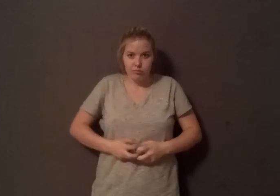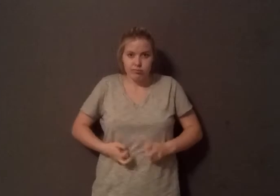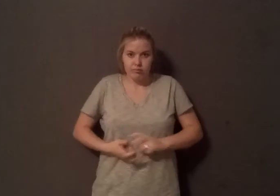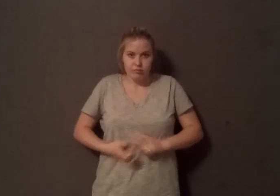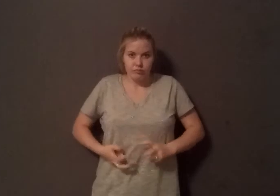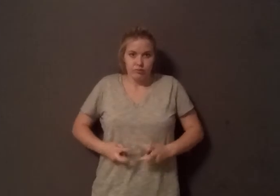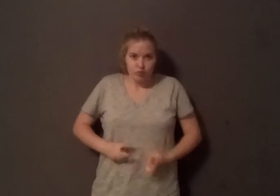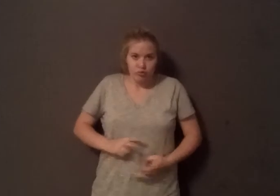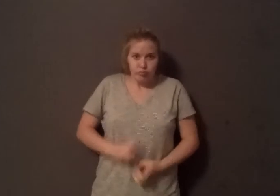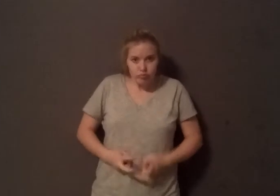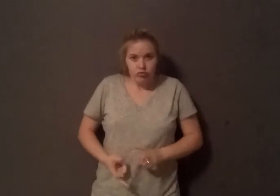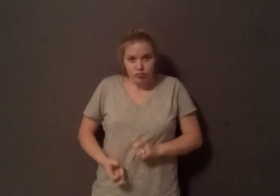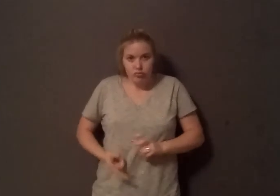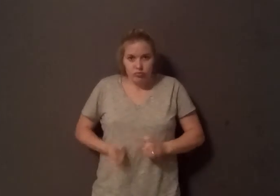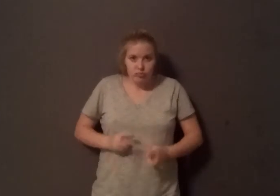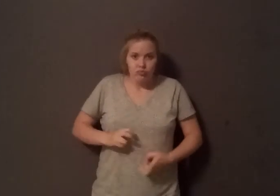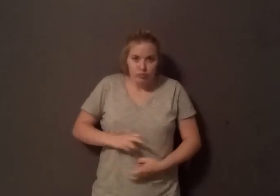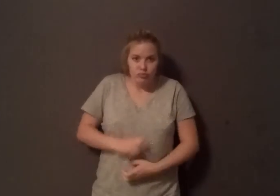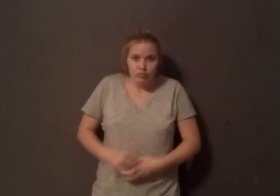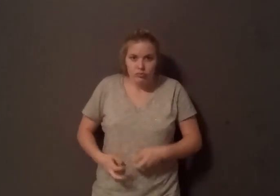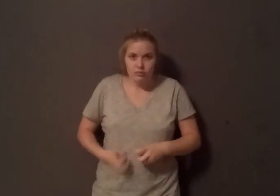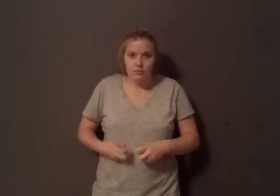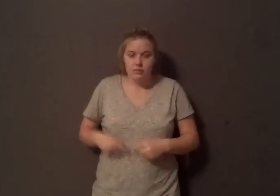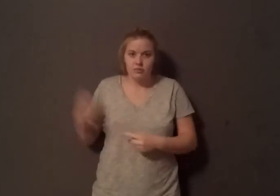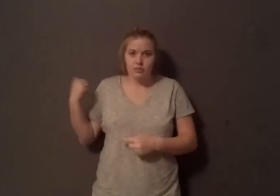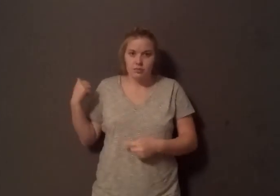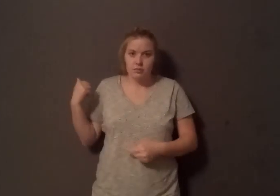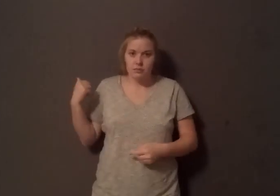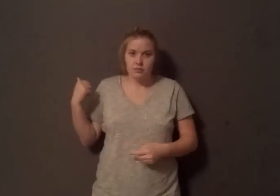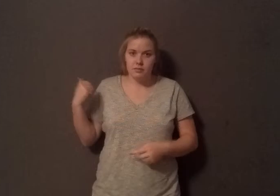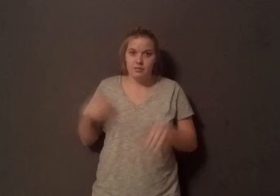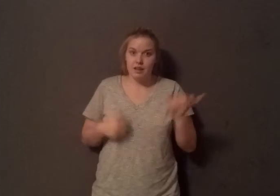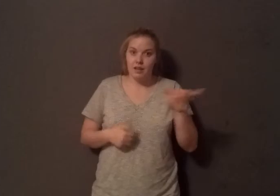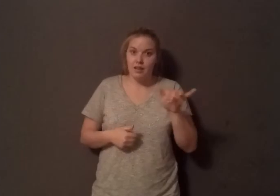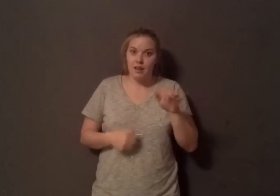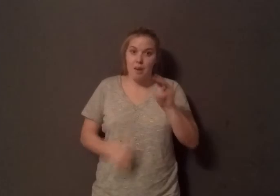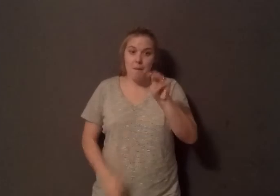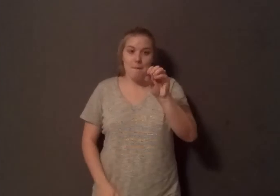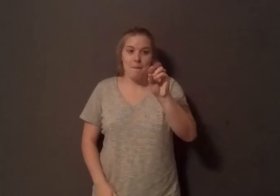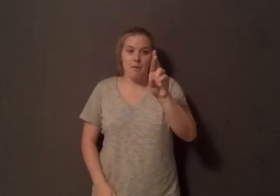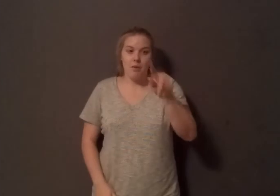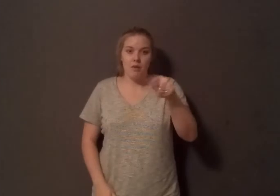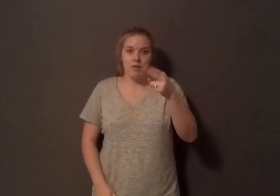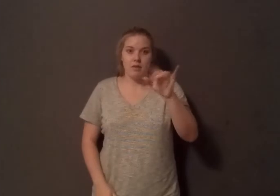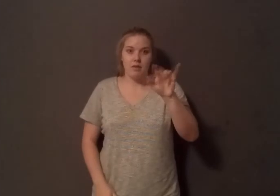casomorphins, casein-derived, morphine-like compounds that go to the brain and they attach to the very same